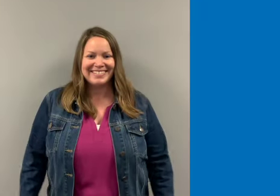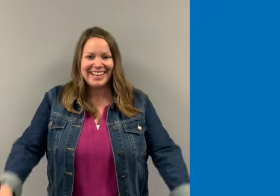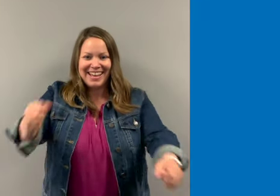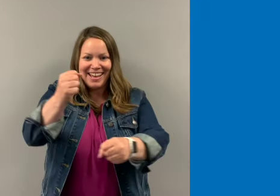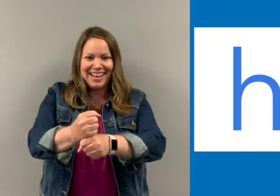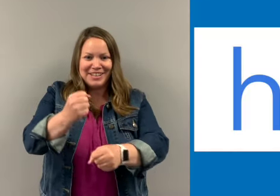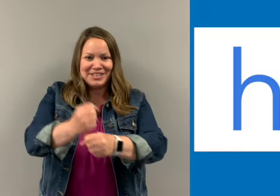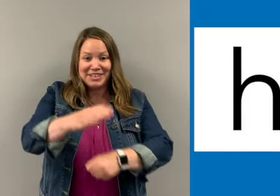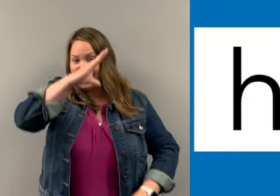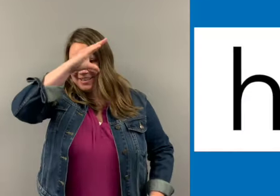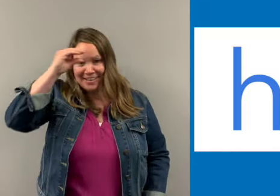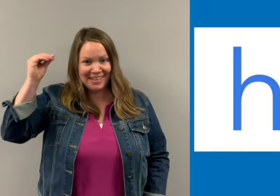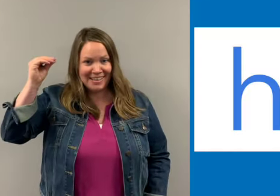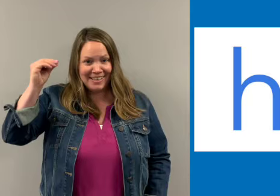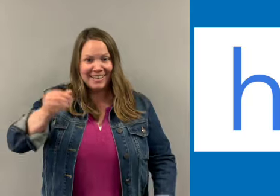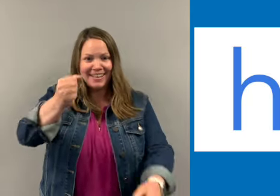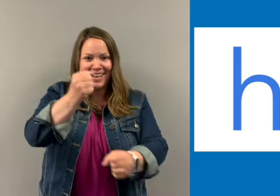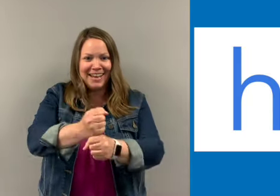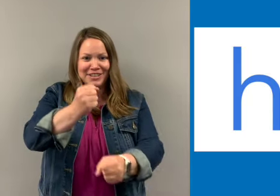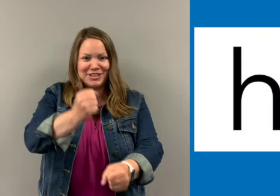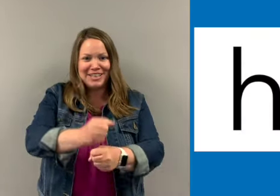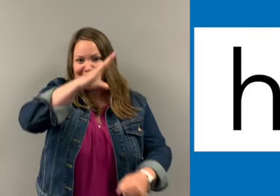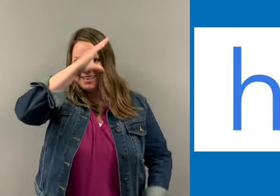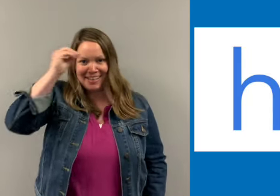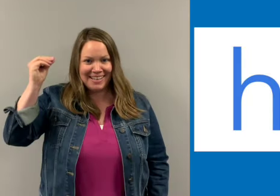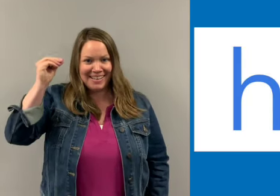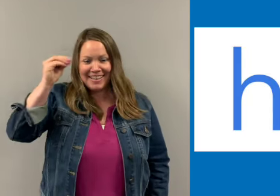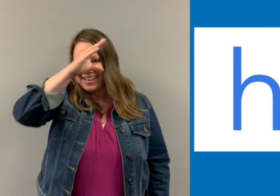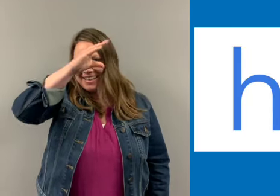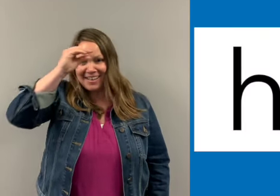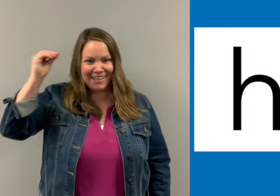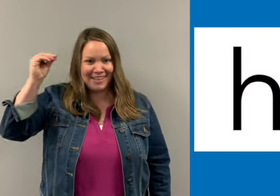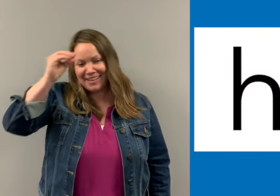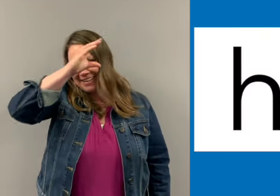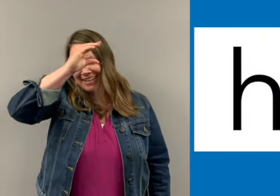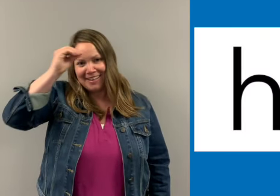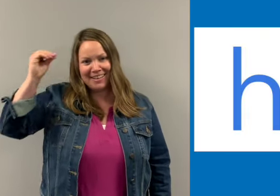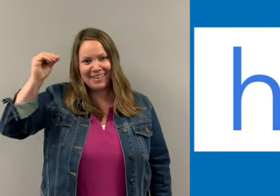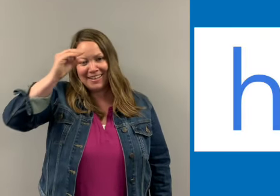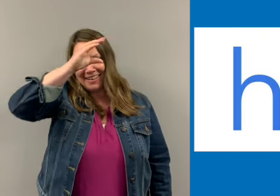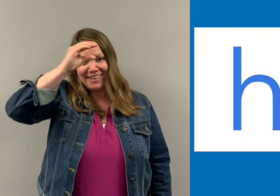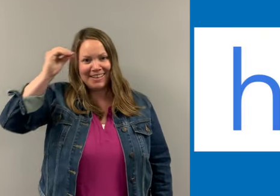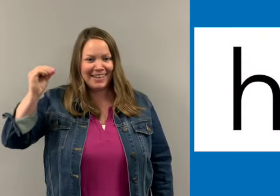H-E-He, H-E-He, He, He, He, He.